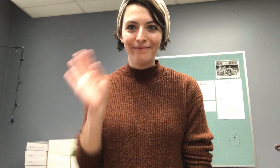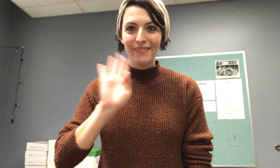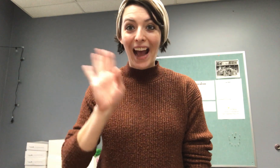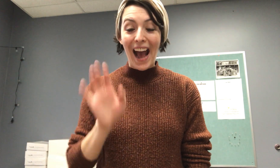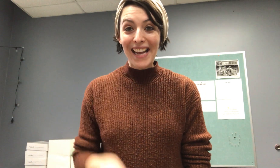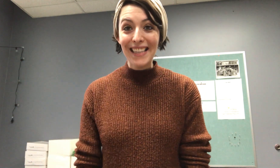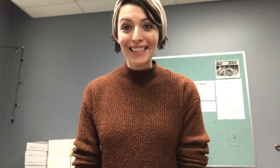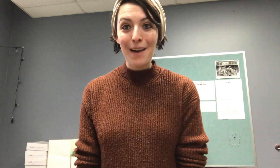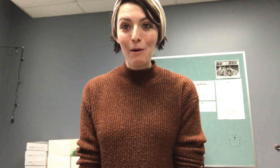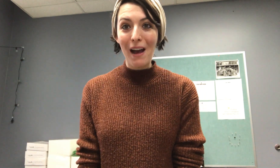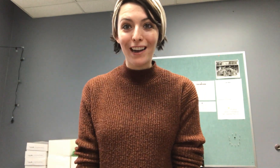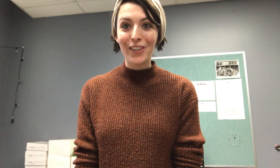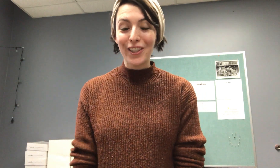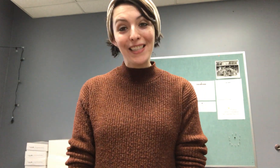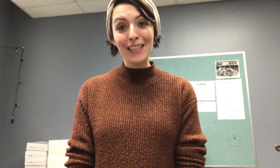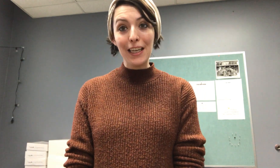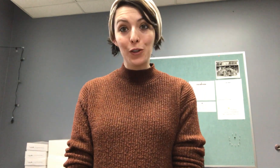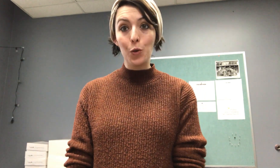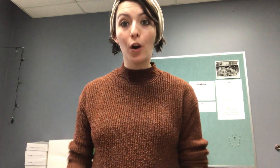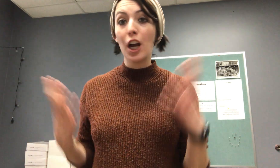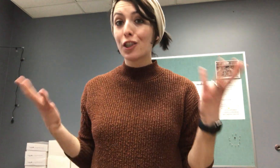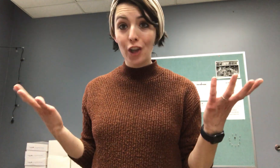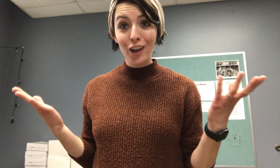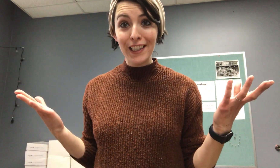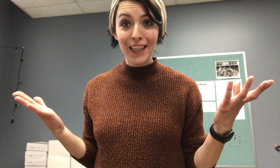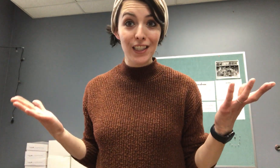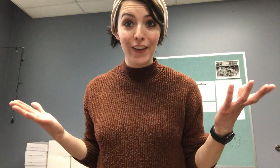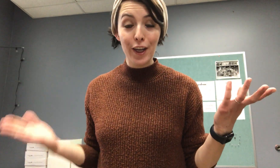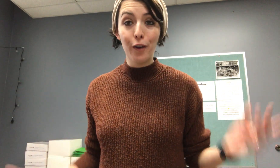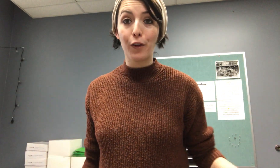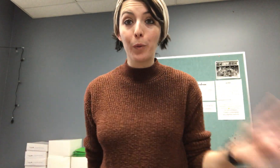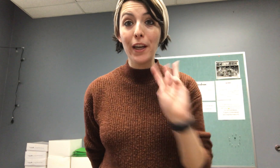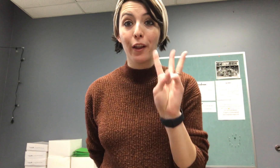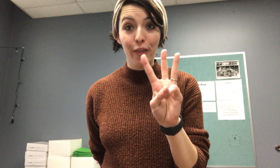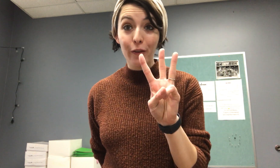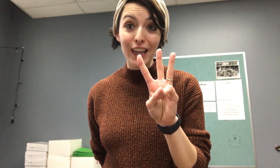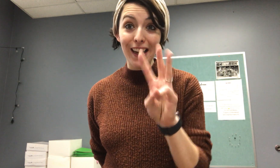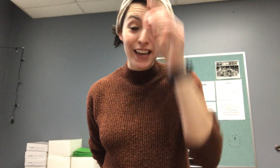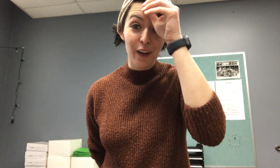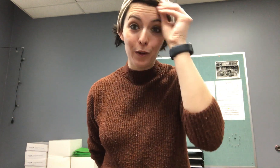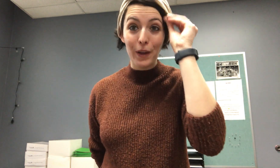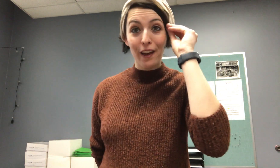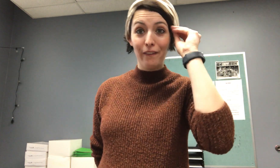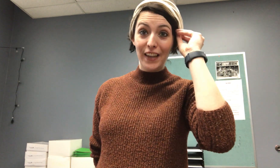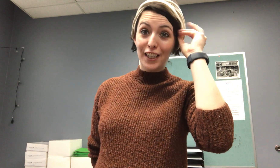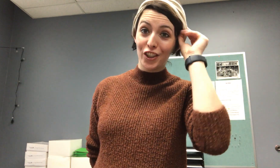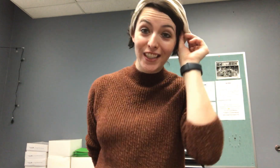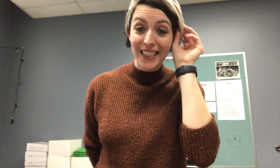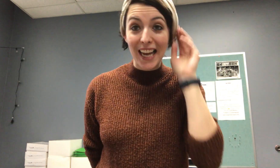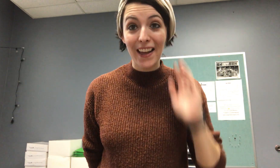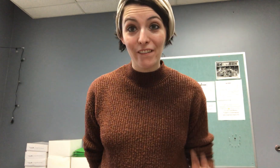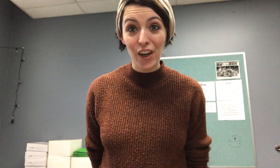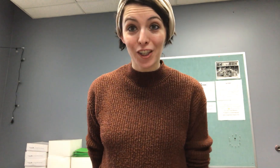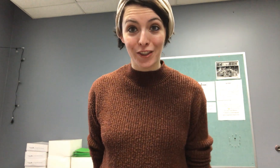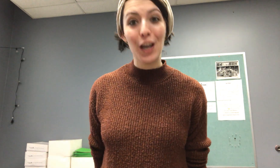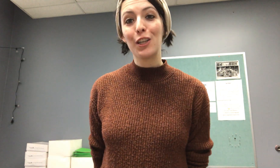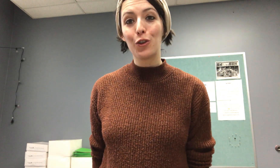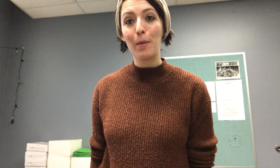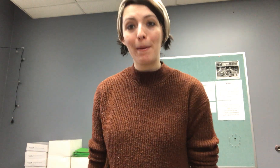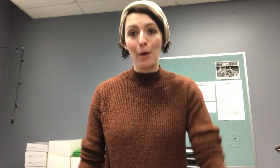Hi Kids Combo Actors! This is your song and dance video for week three now that we have finished the second verse. So remember